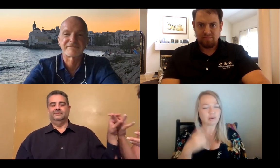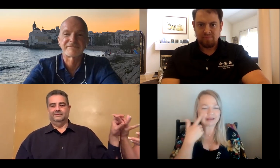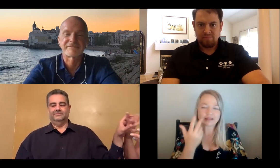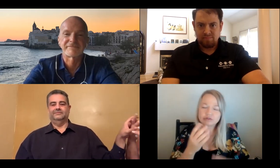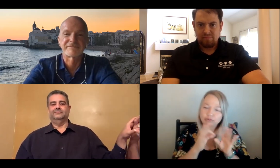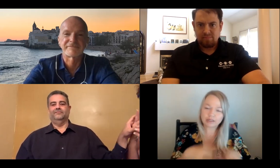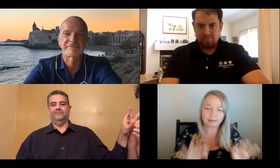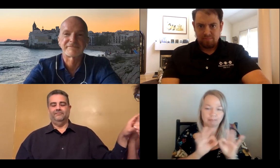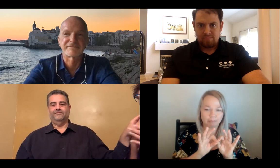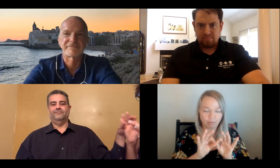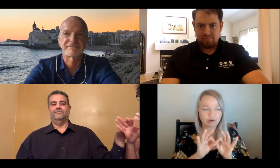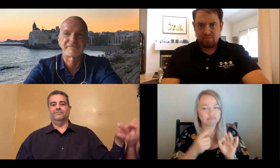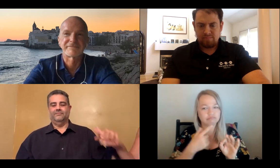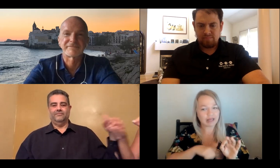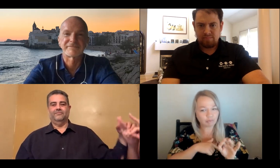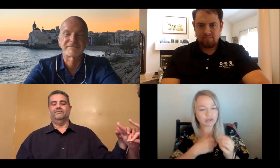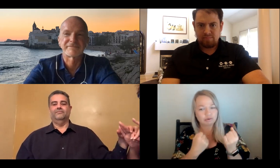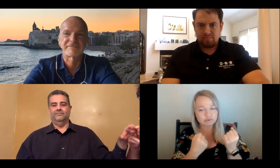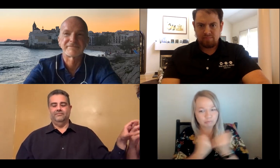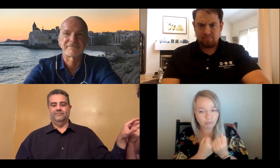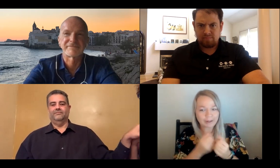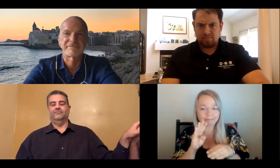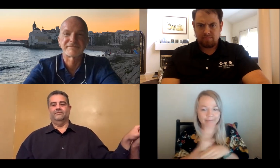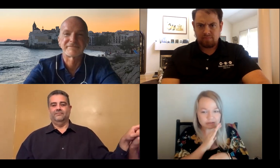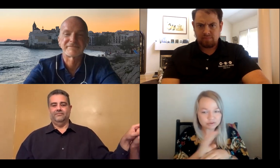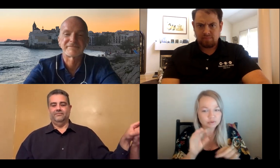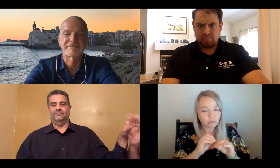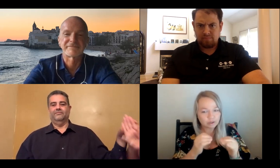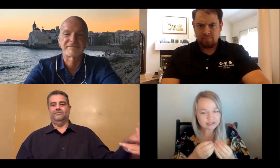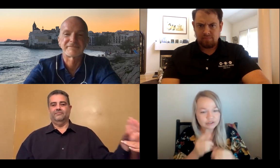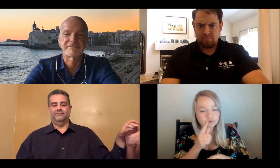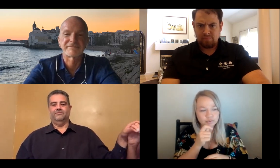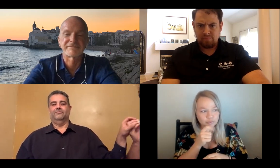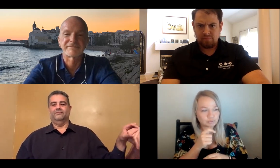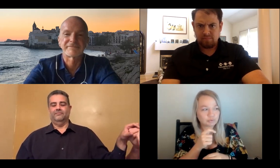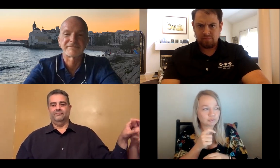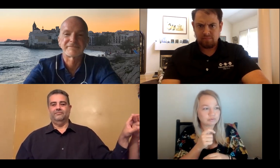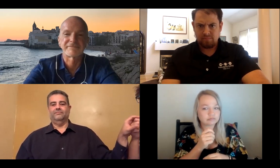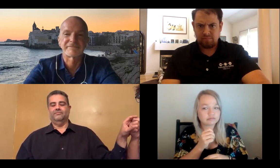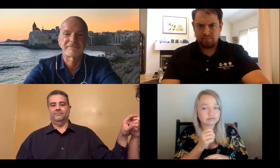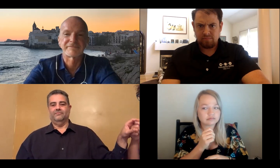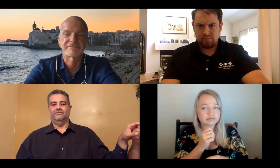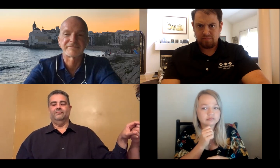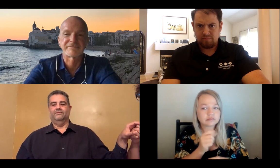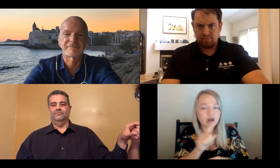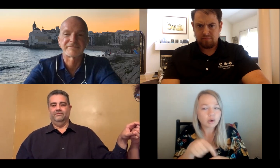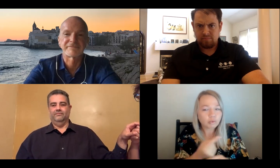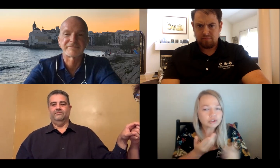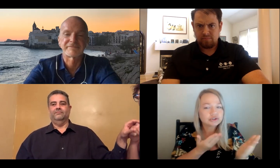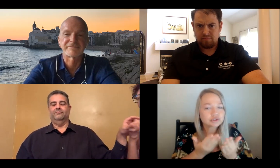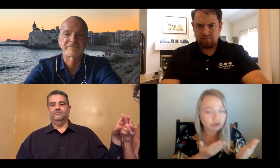it's made by deaf blind people and with deaf blind people in mind. I think that's key. I need to support businesses and organizations